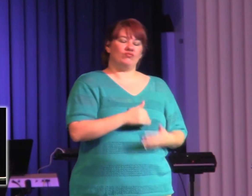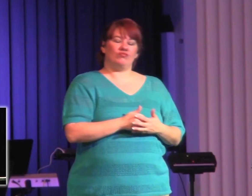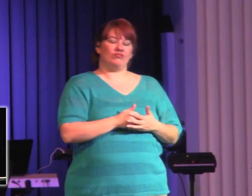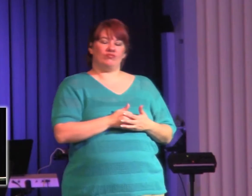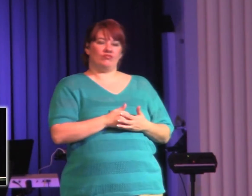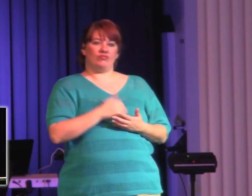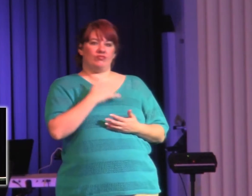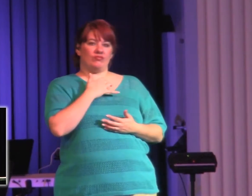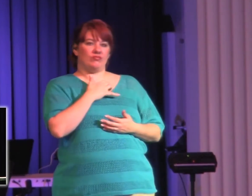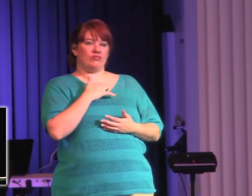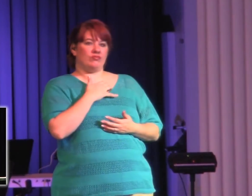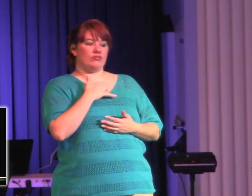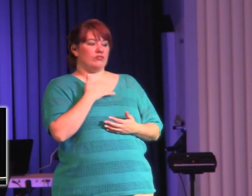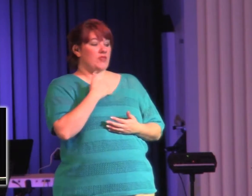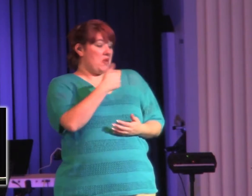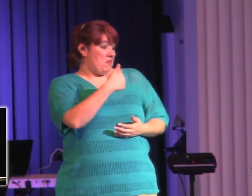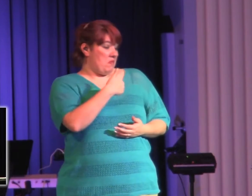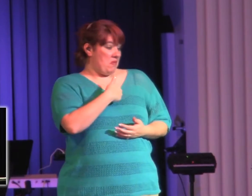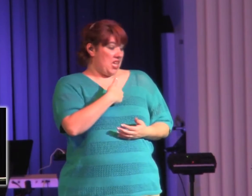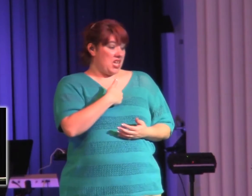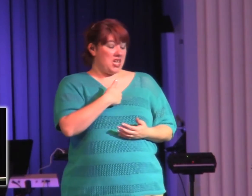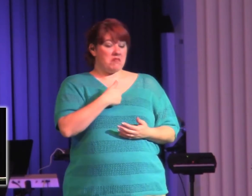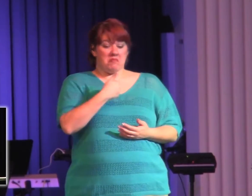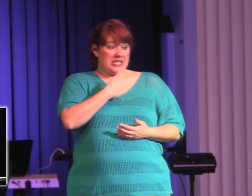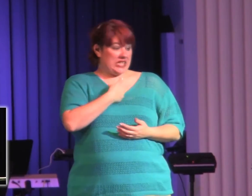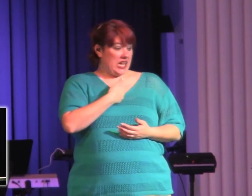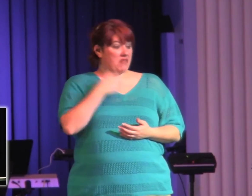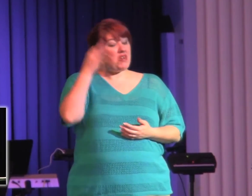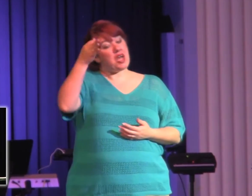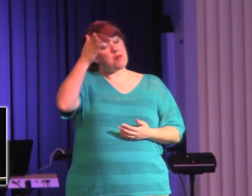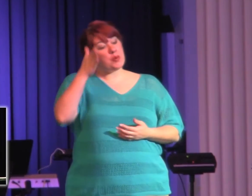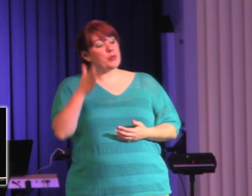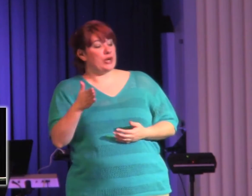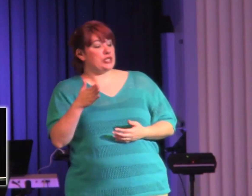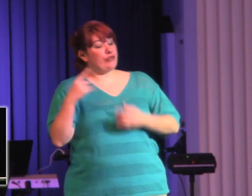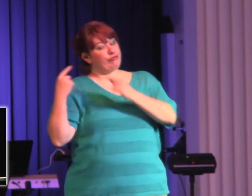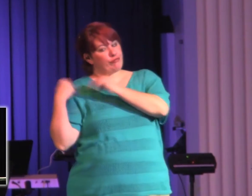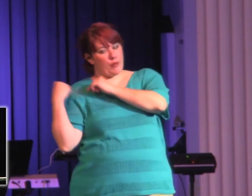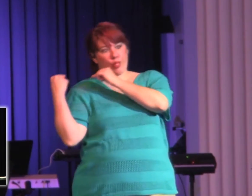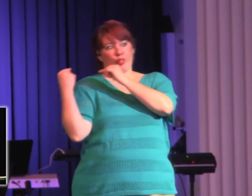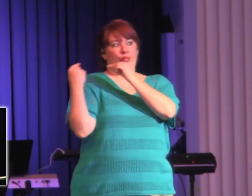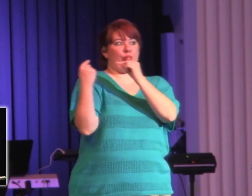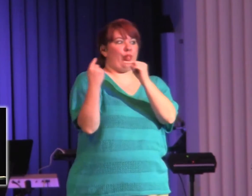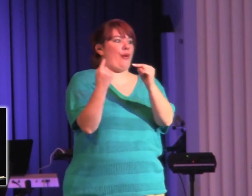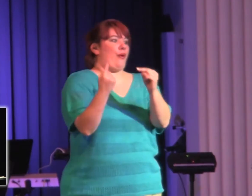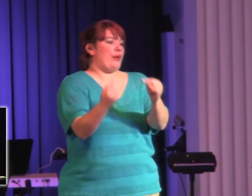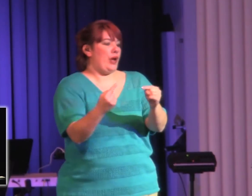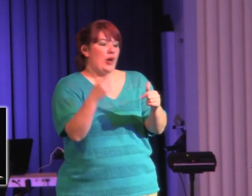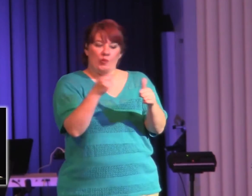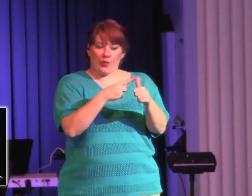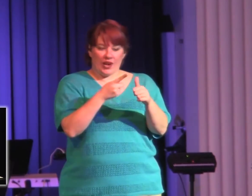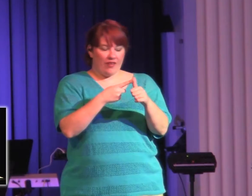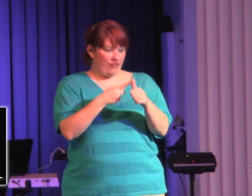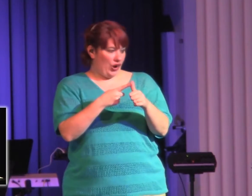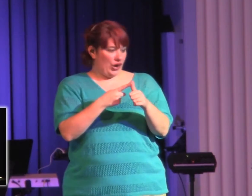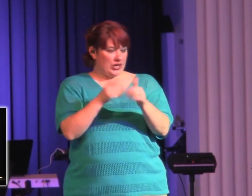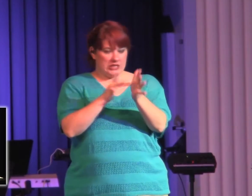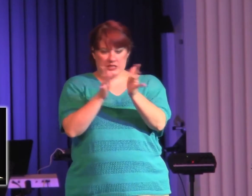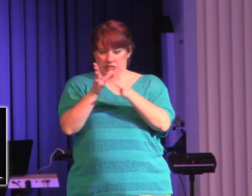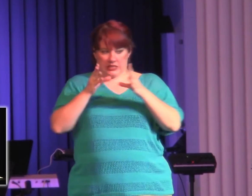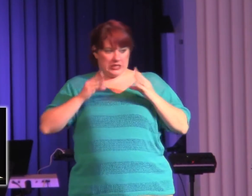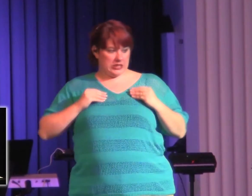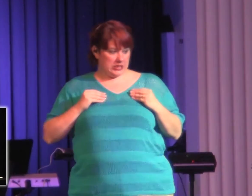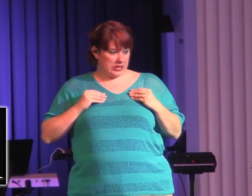bit. I'm a preacher. I've been a preacher a long time. From that day, six months later, I started the Chi Alpha group at Nichols State University.